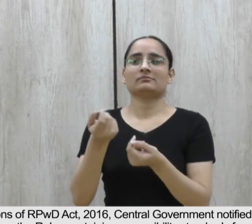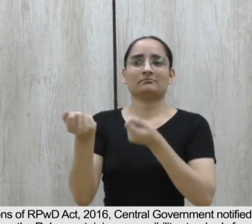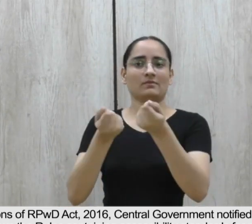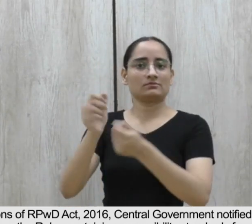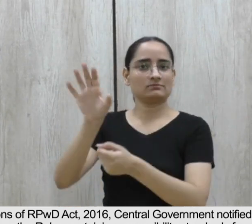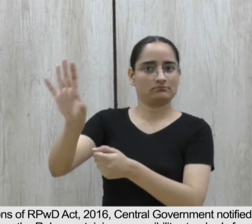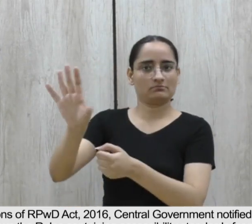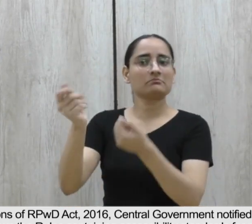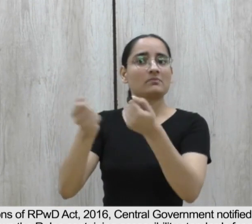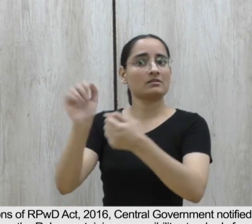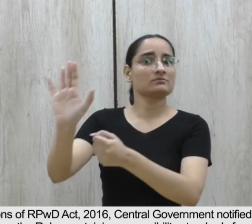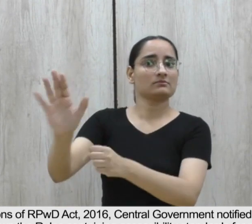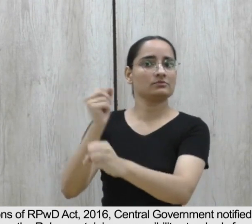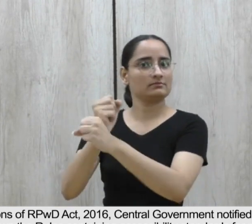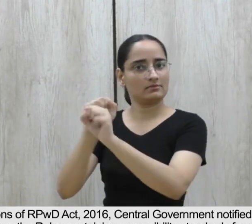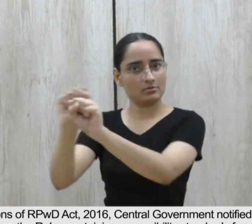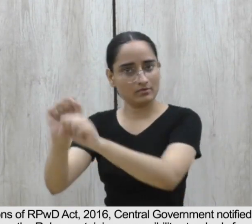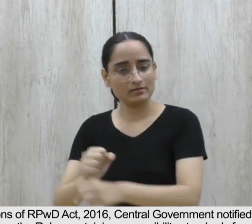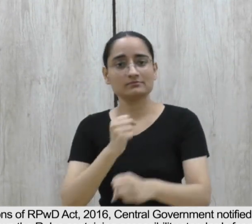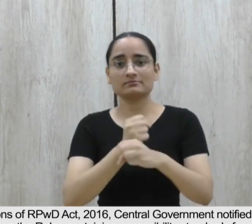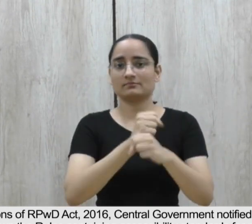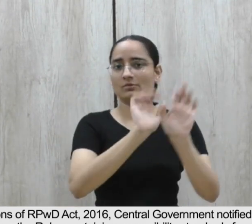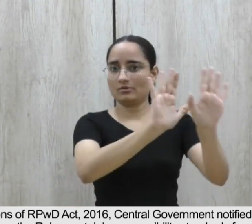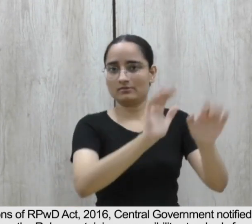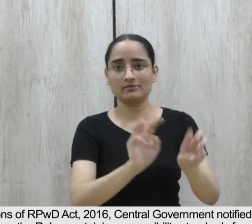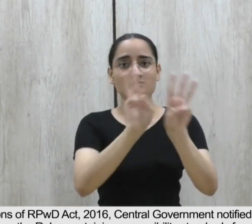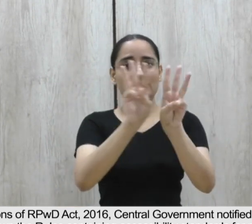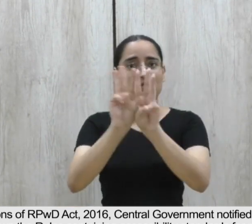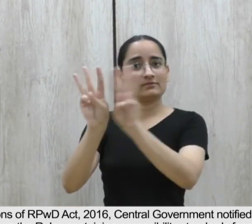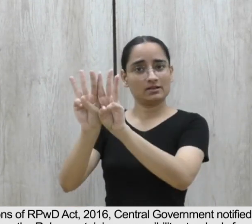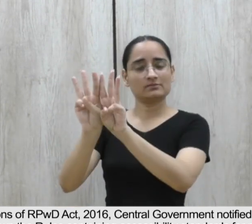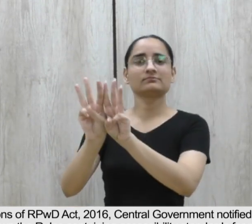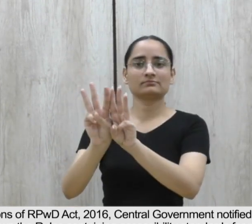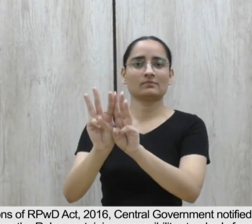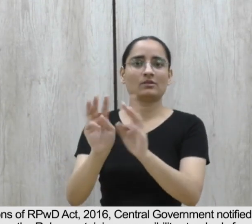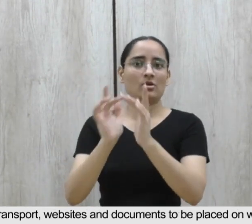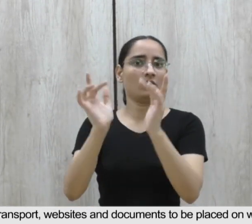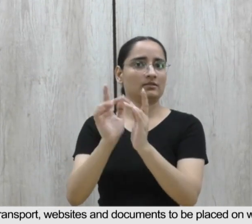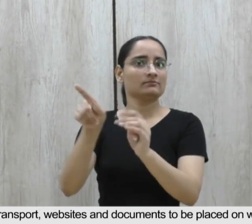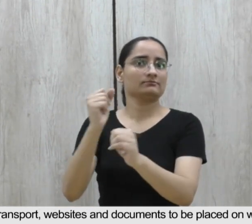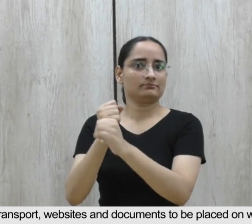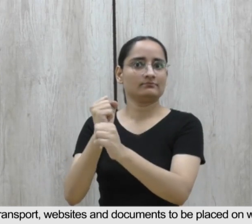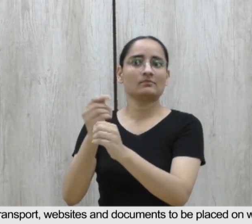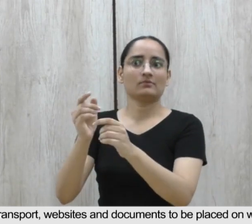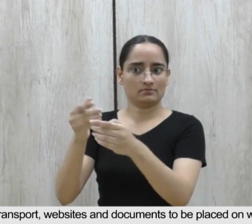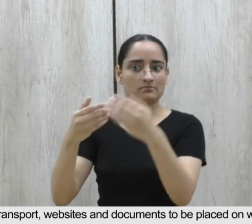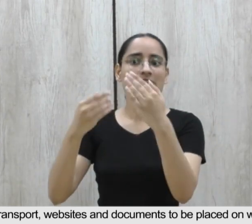containing accessibility standards for public buildings, passenger bus transport, websites,